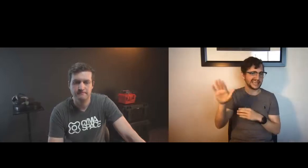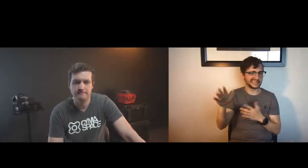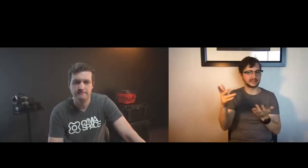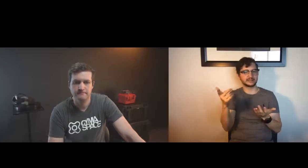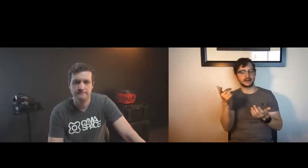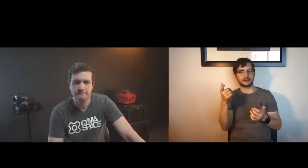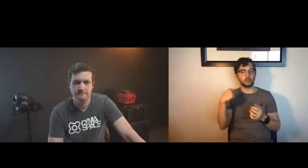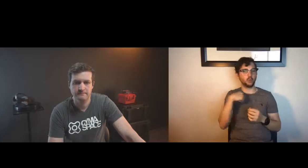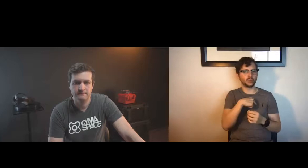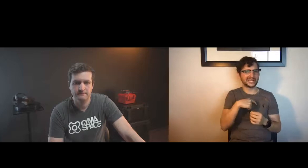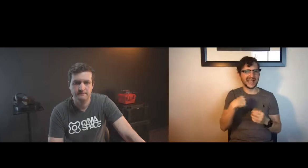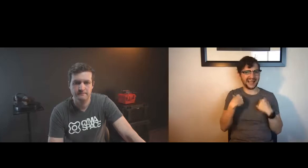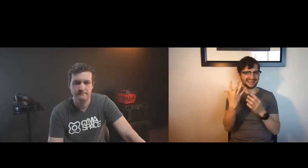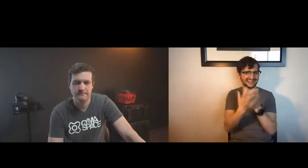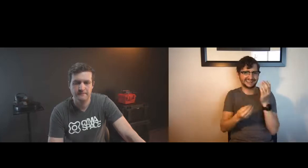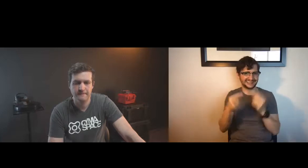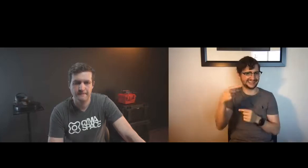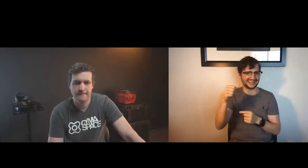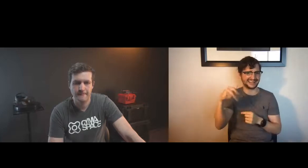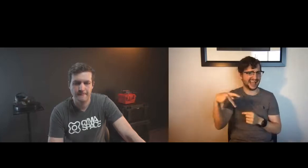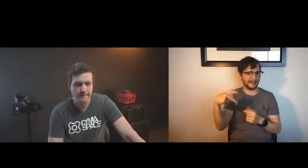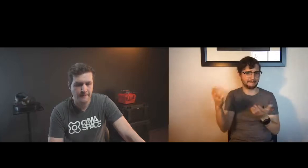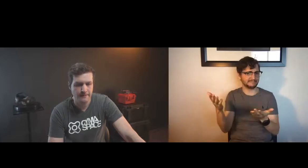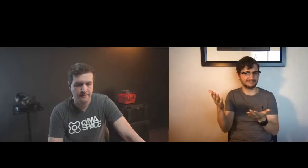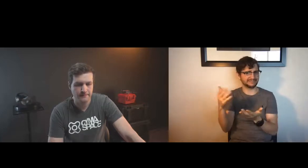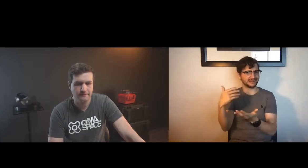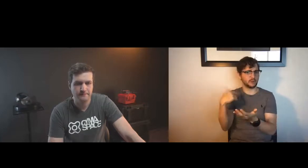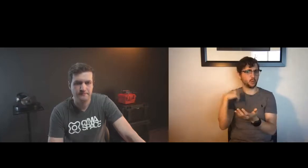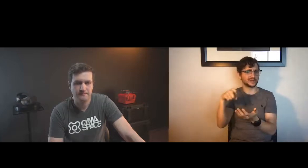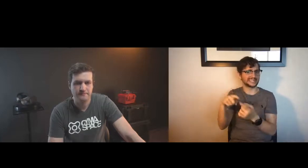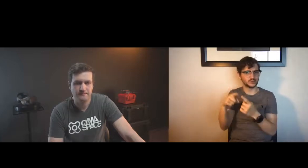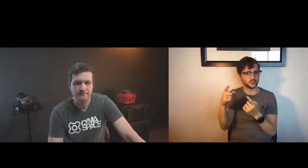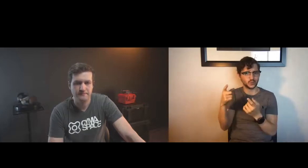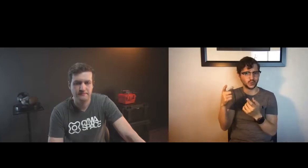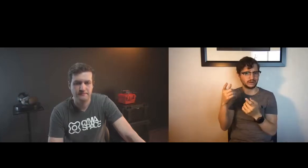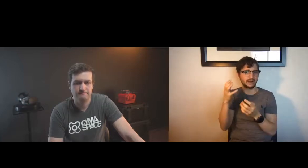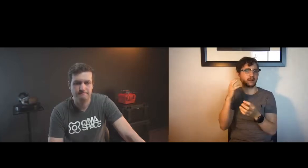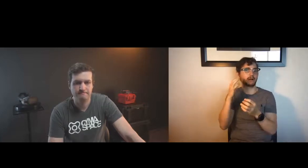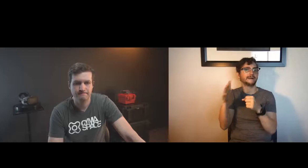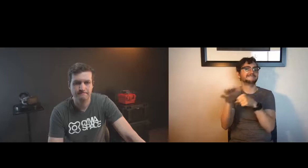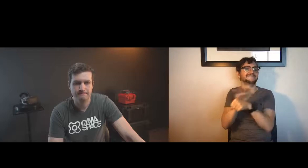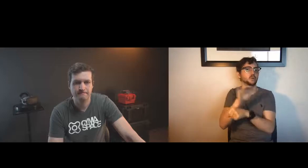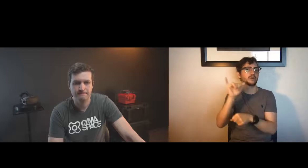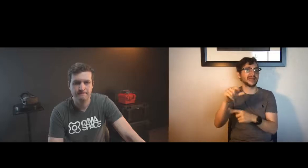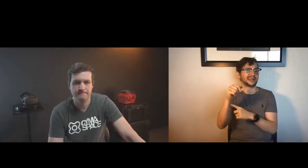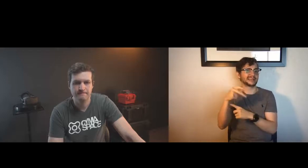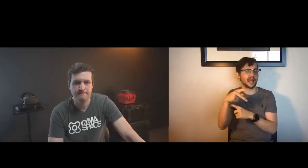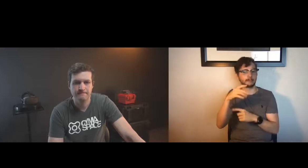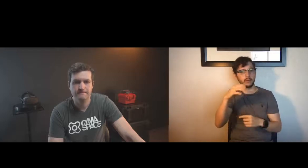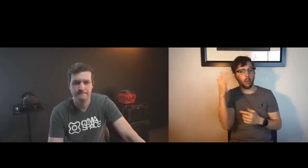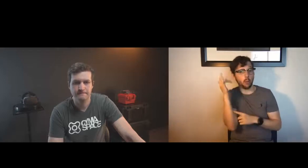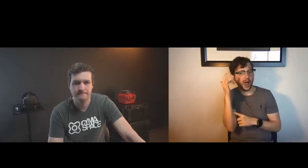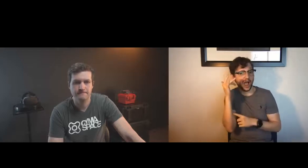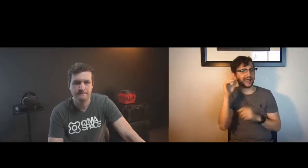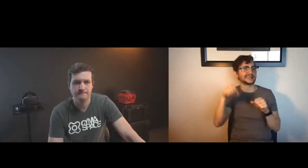educating people who work in the area of vr to say hey there's a huge gap here and to draw their attention to the fact